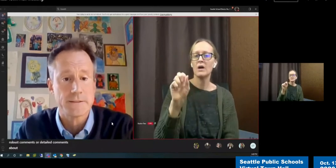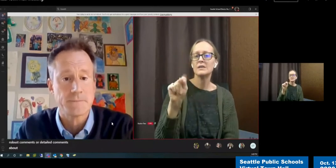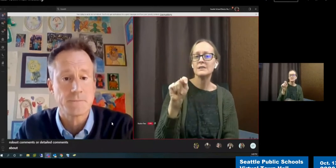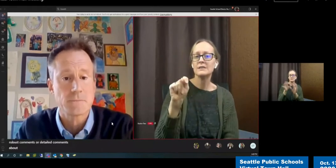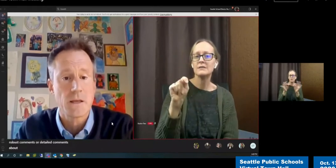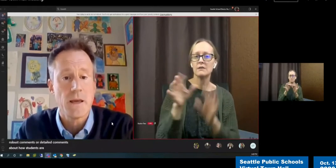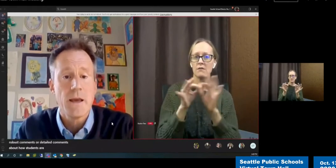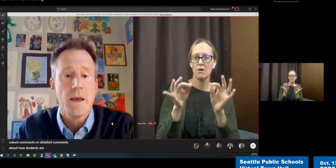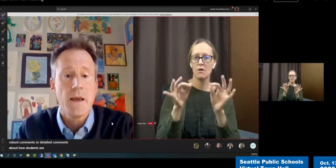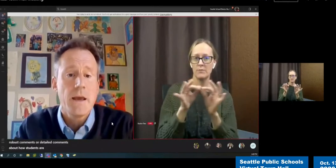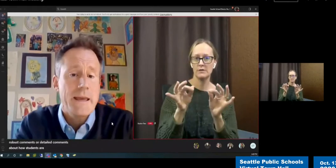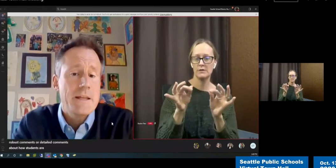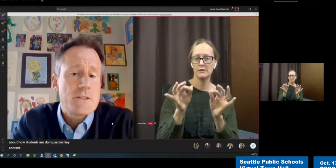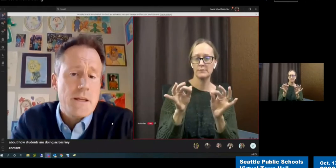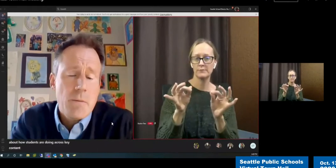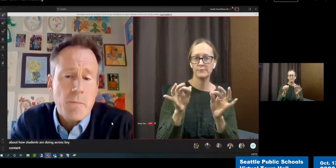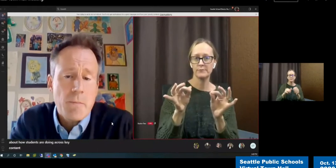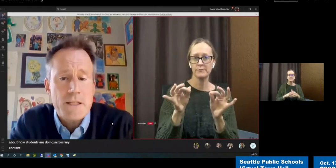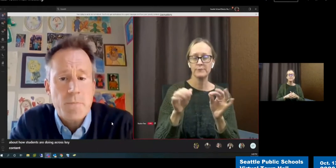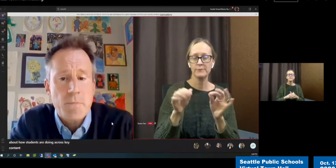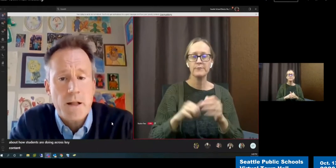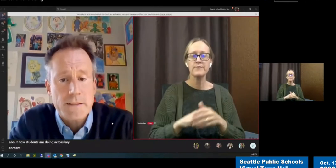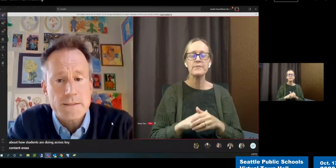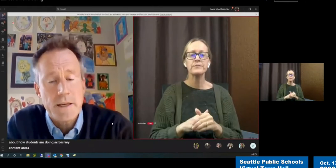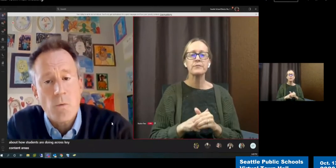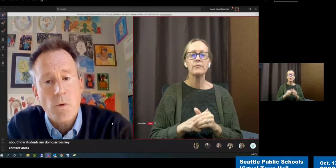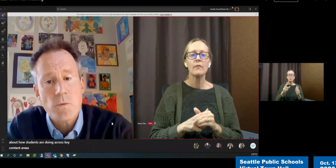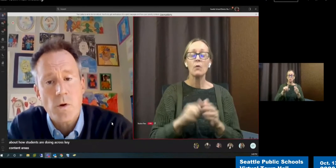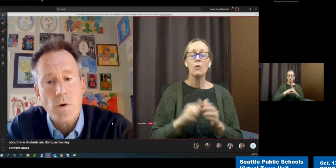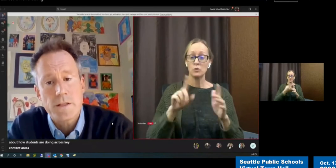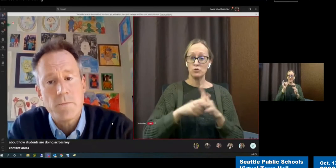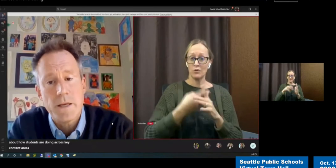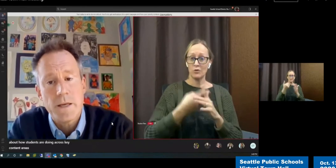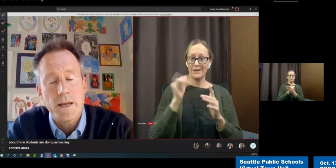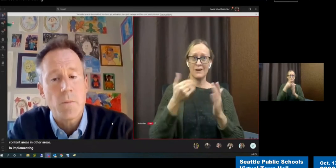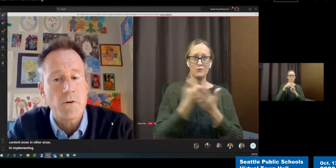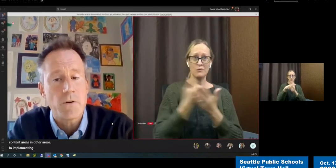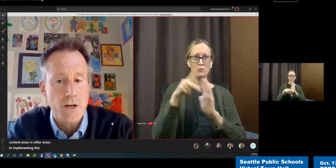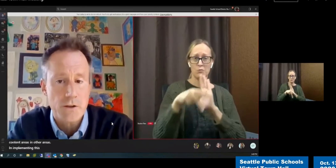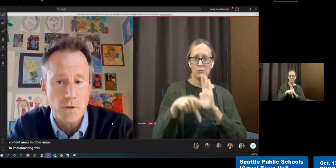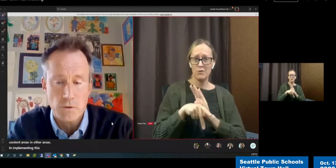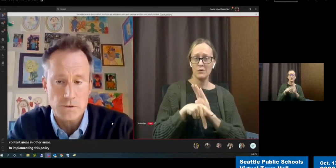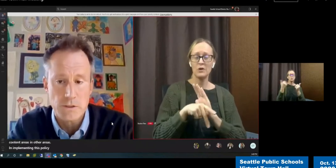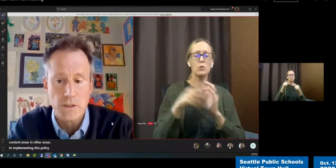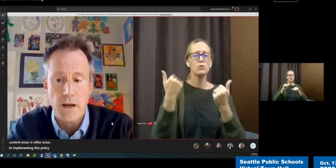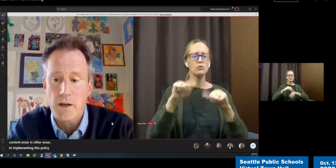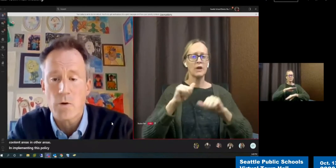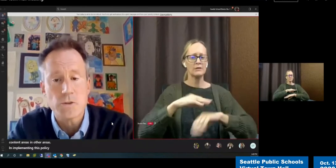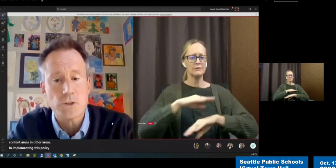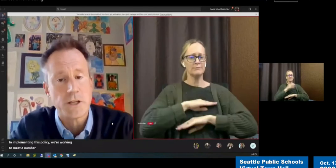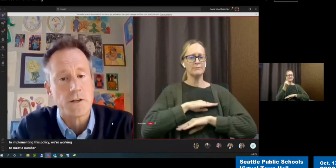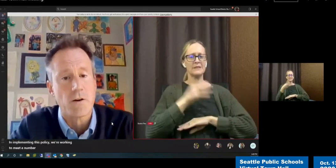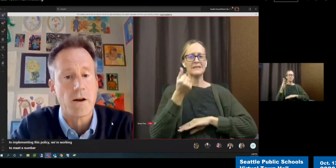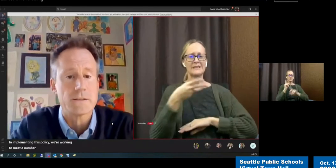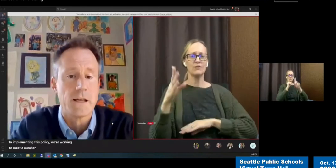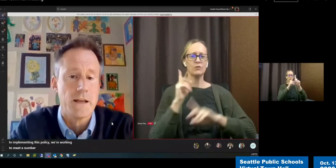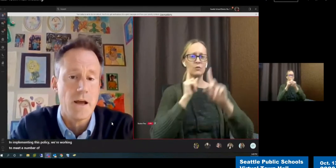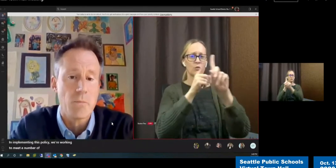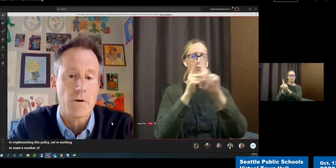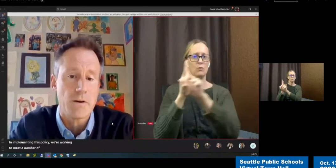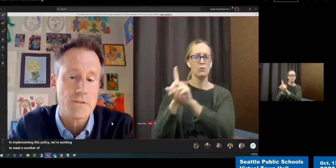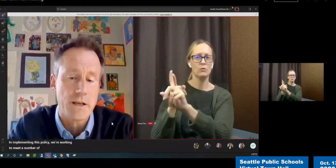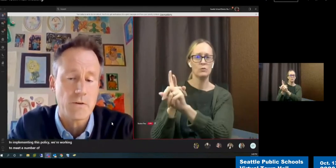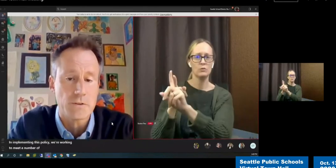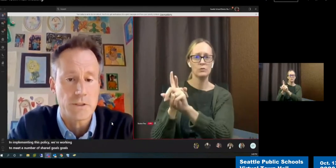areas. In implementing this policy, we're working to meet a number of shared goals, goals shared across a